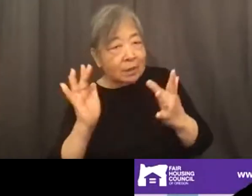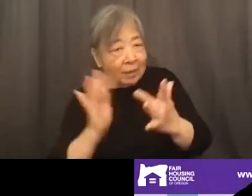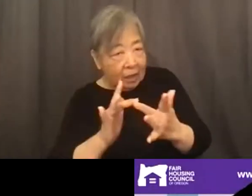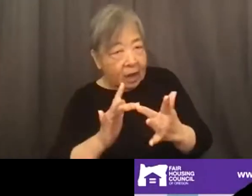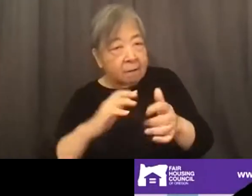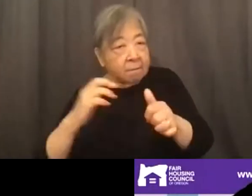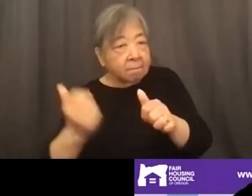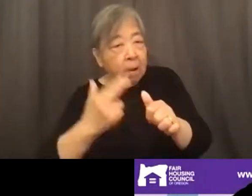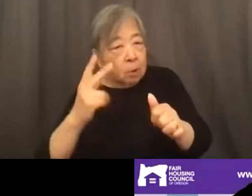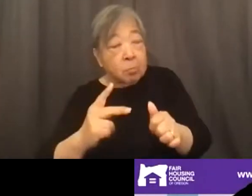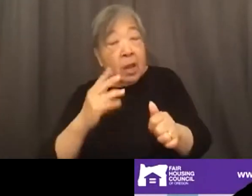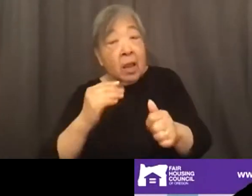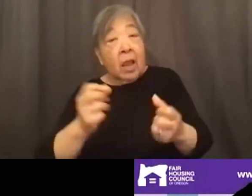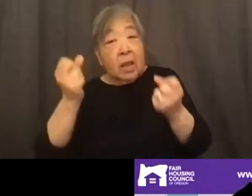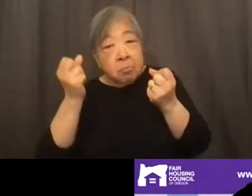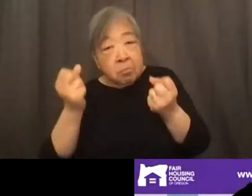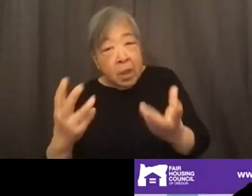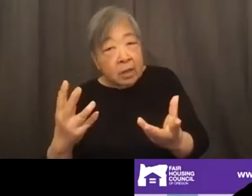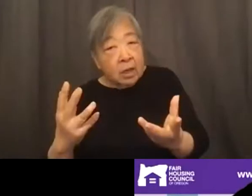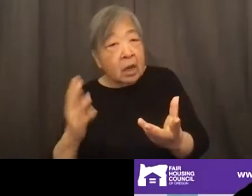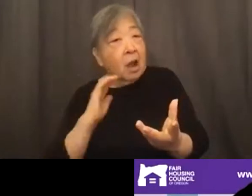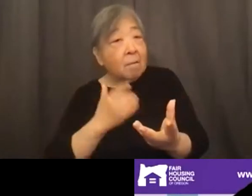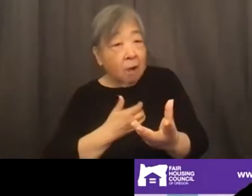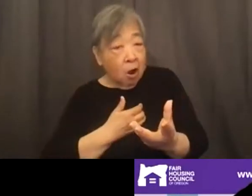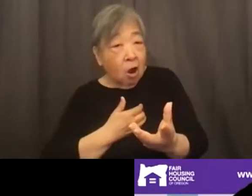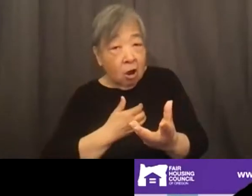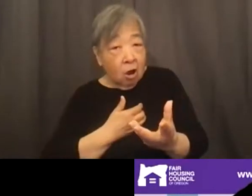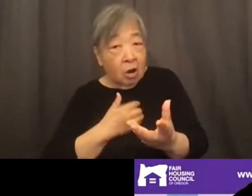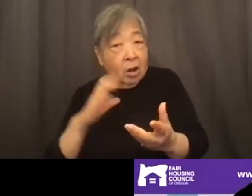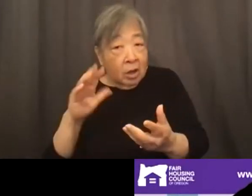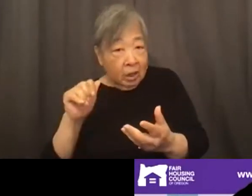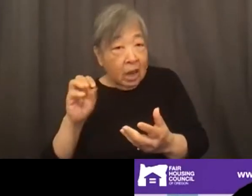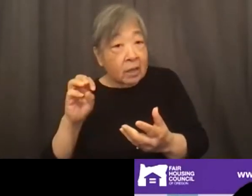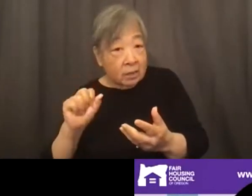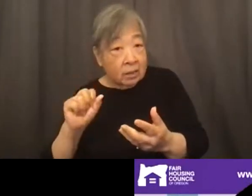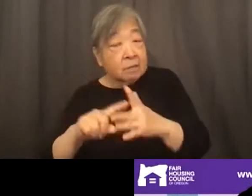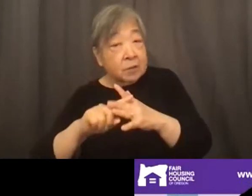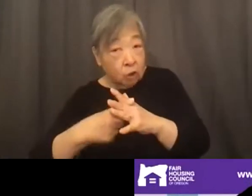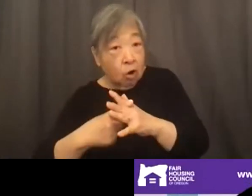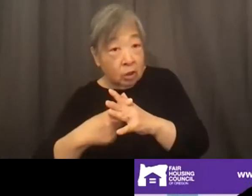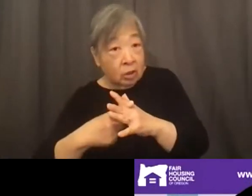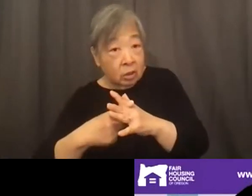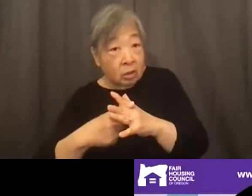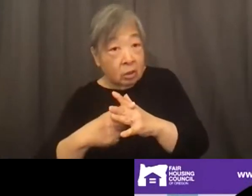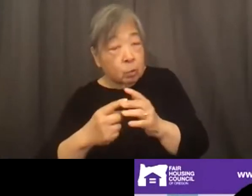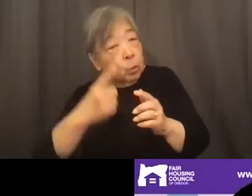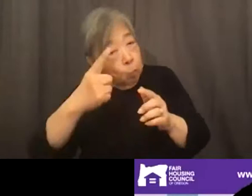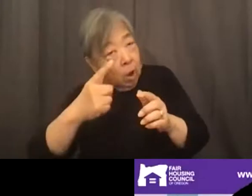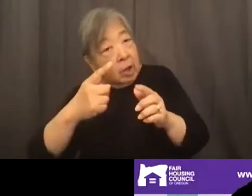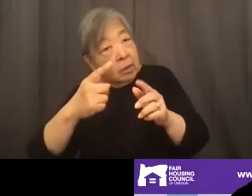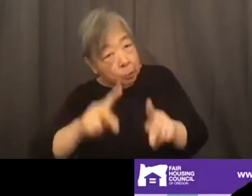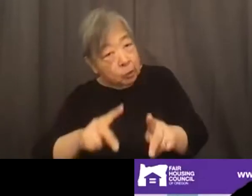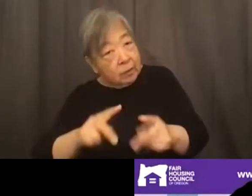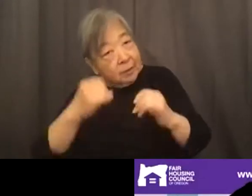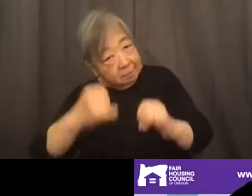up. And many, many of, um, our pattern of practice cases have actually come individual called, and then we do